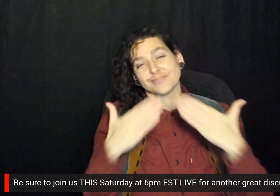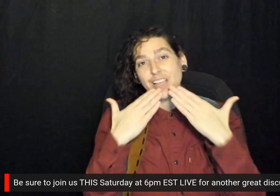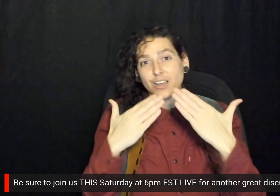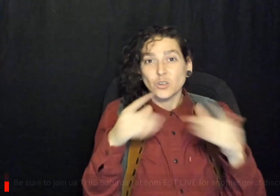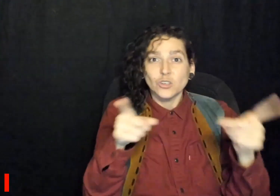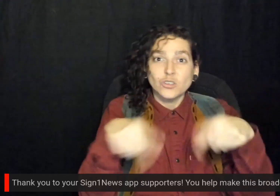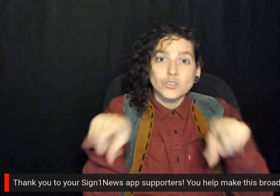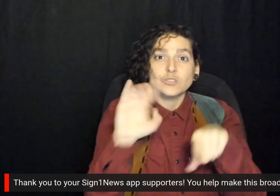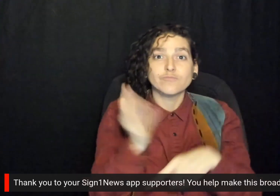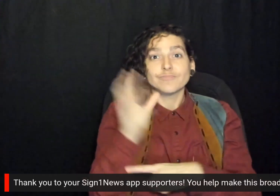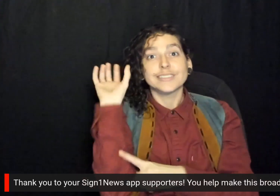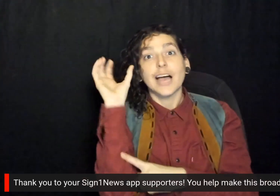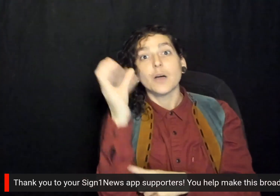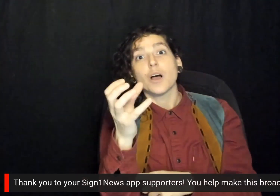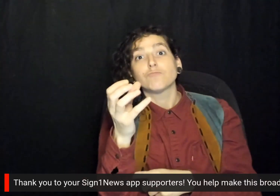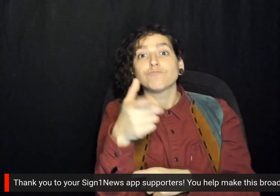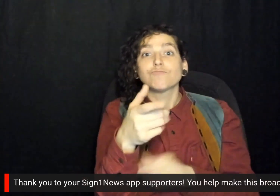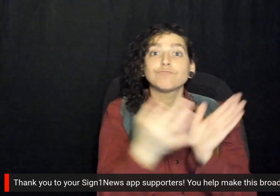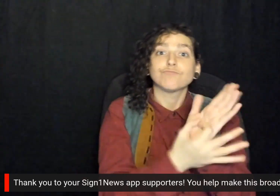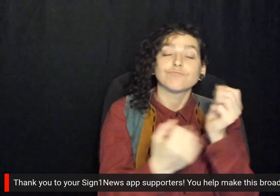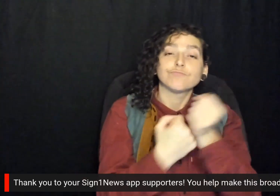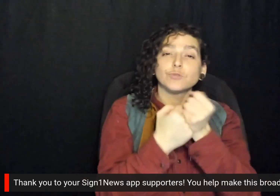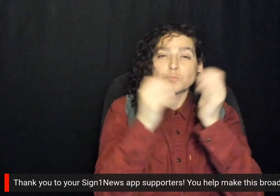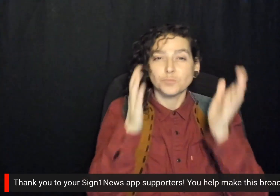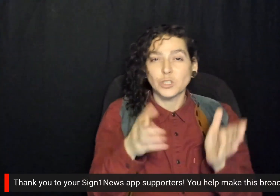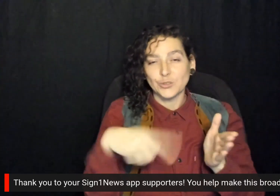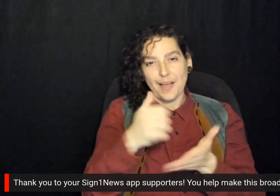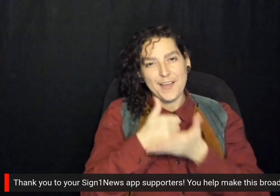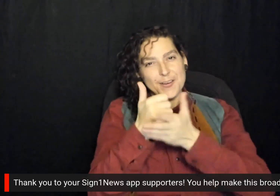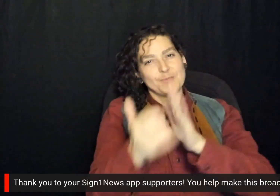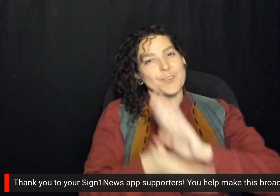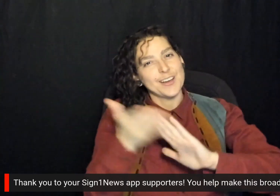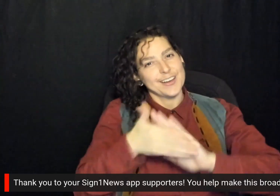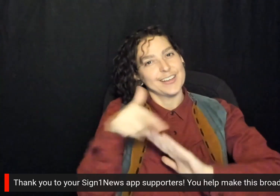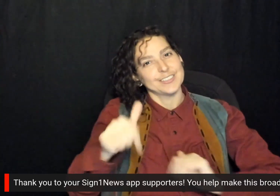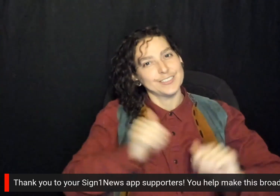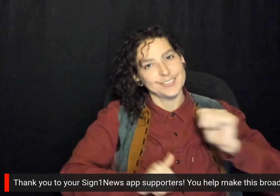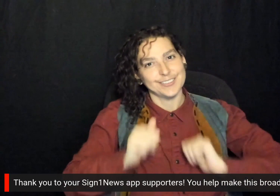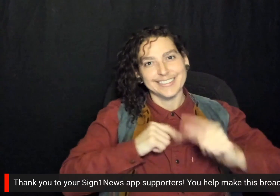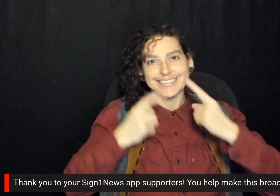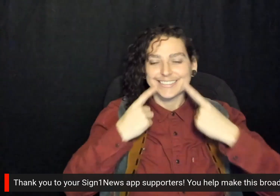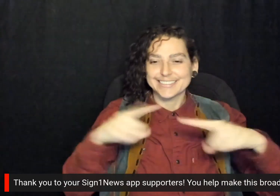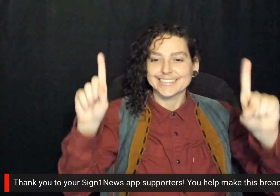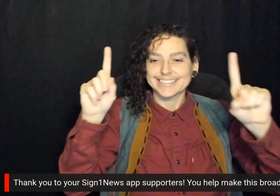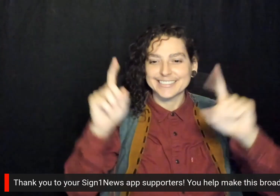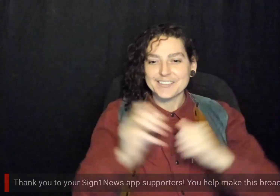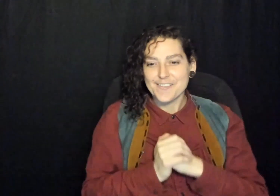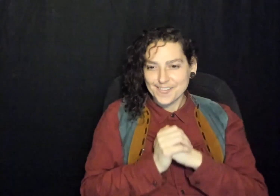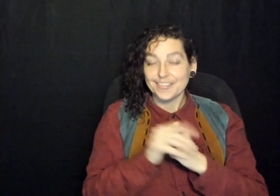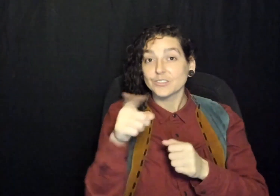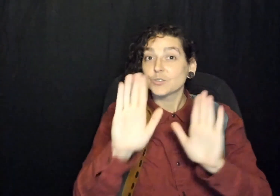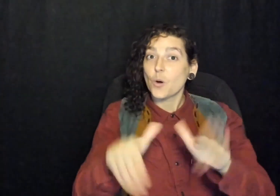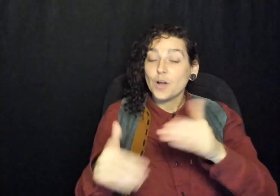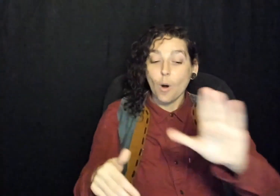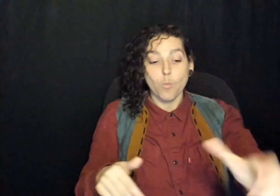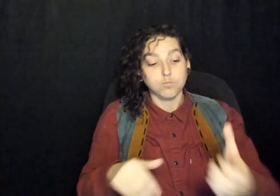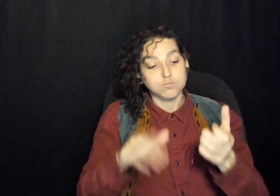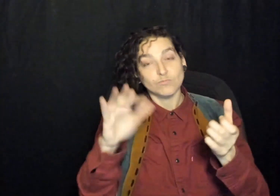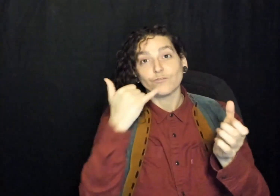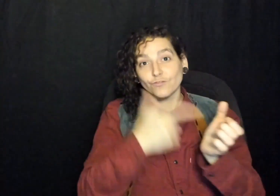A big thank you to our Sign One News app supporters. You help make this broadcast happen. You can download the Sign One News